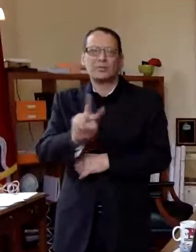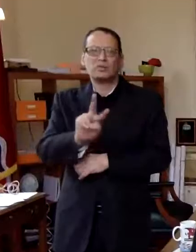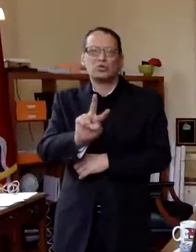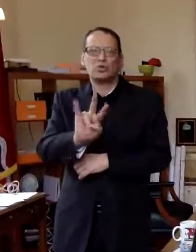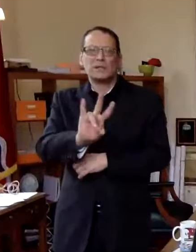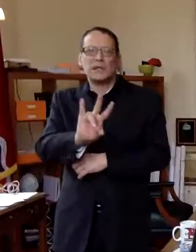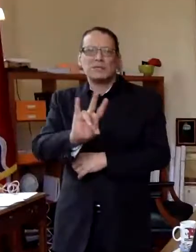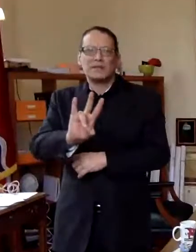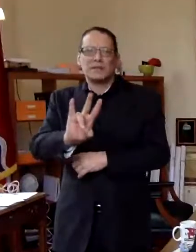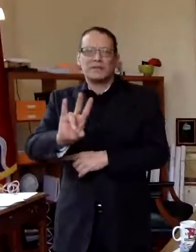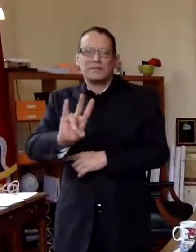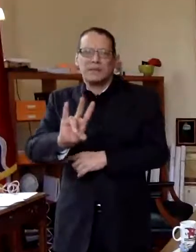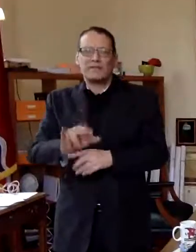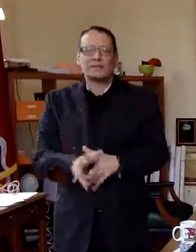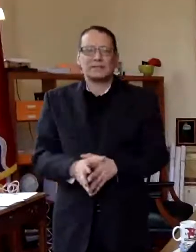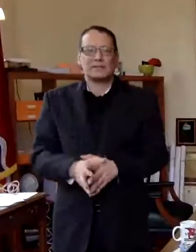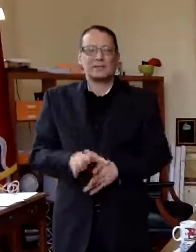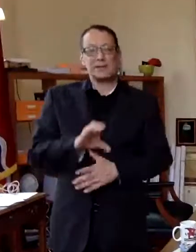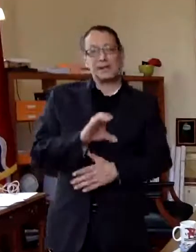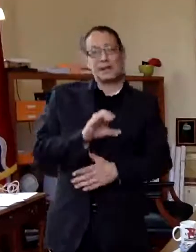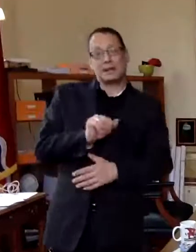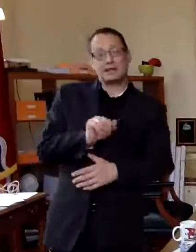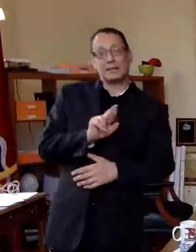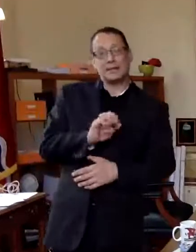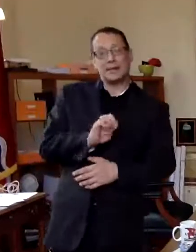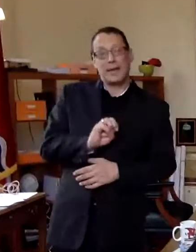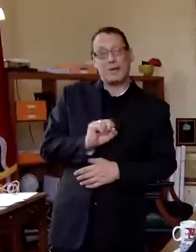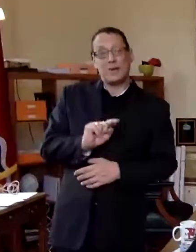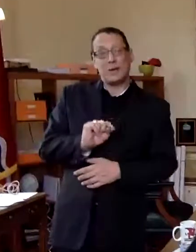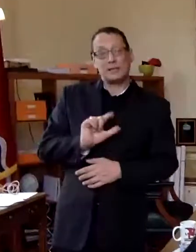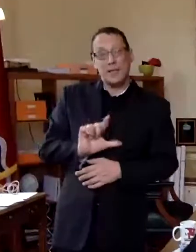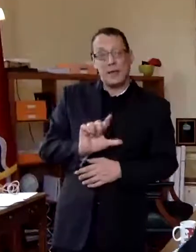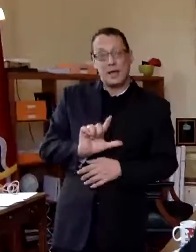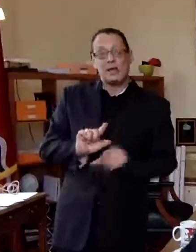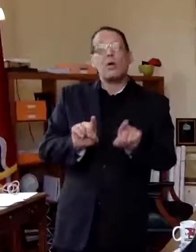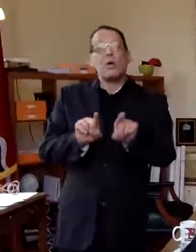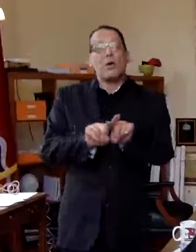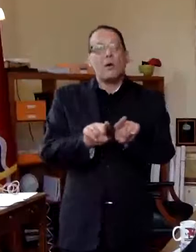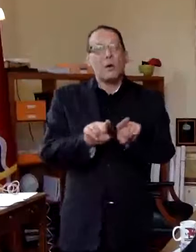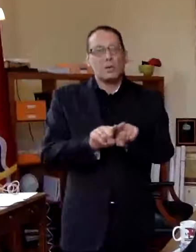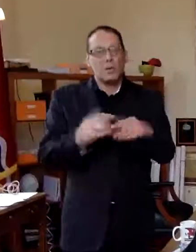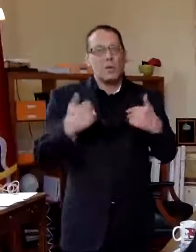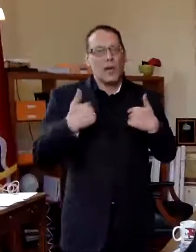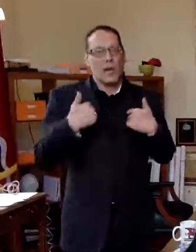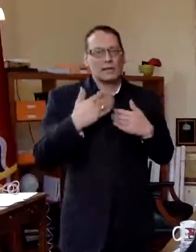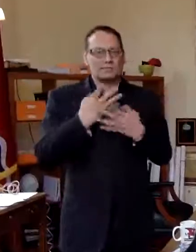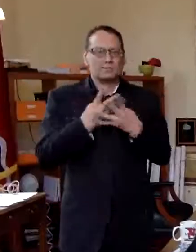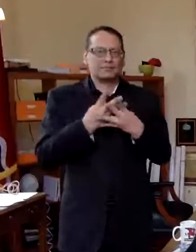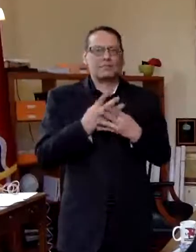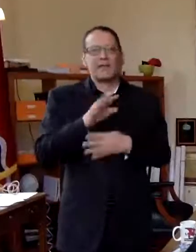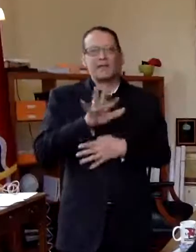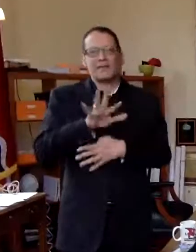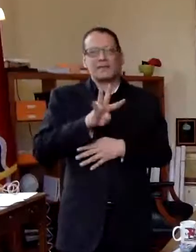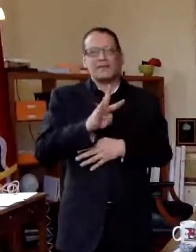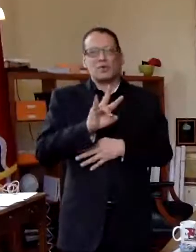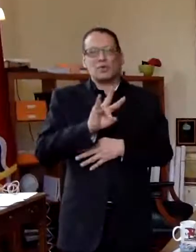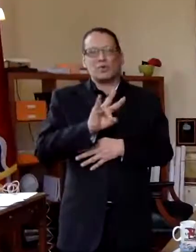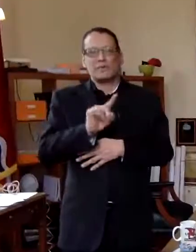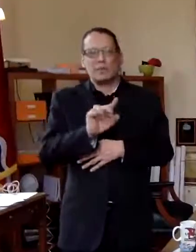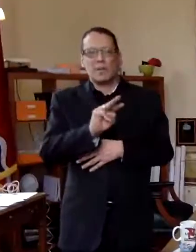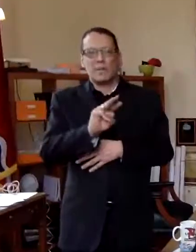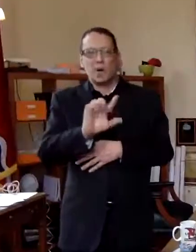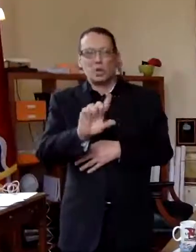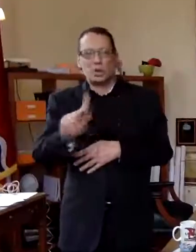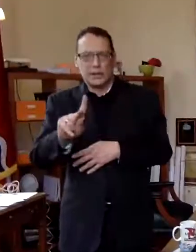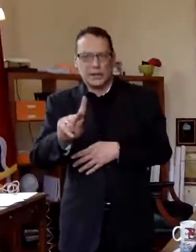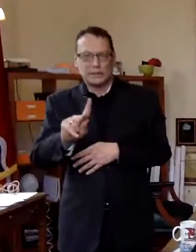is affinia and care stl health also has a screening site at 5471 martin luther king